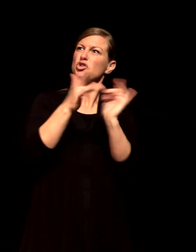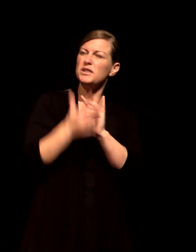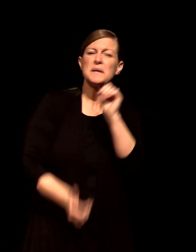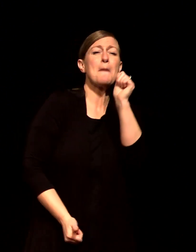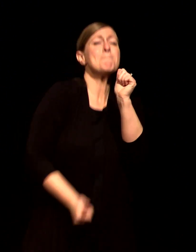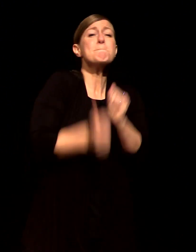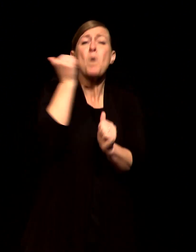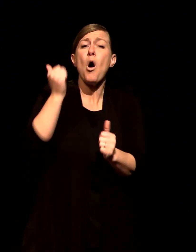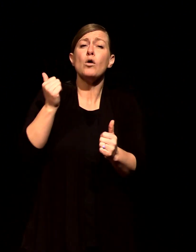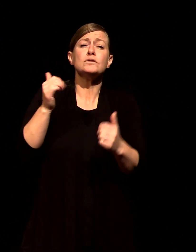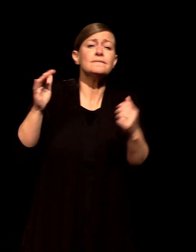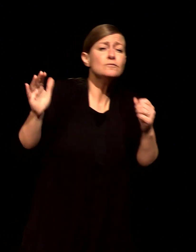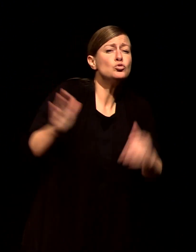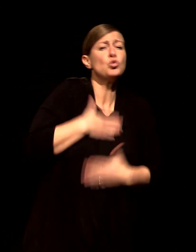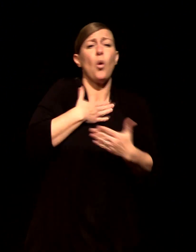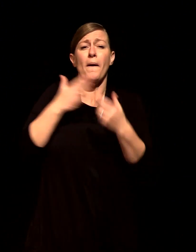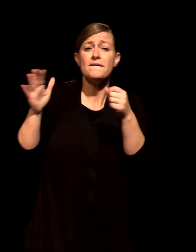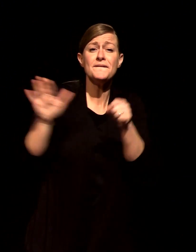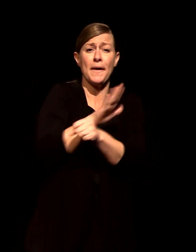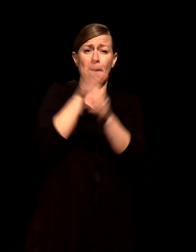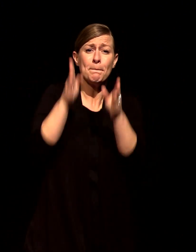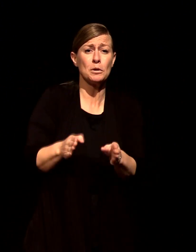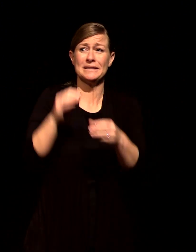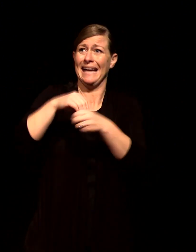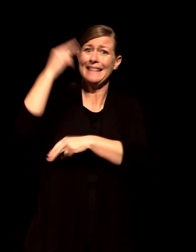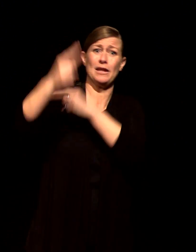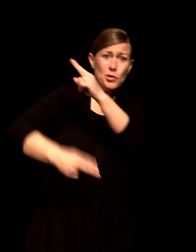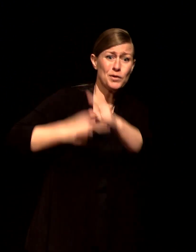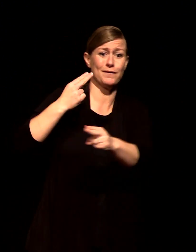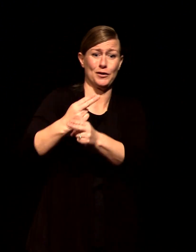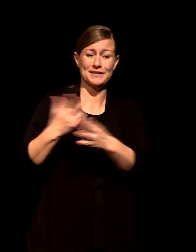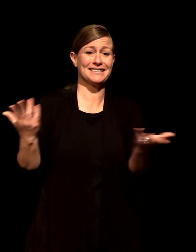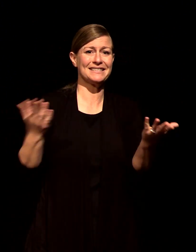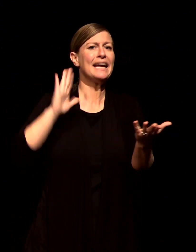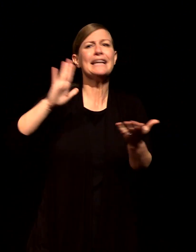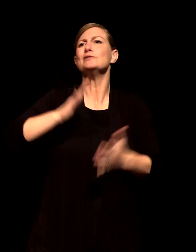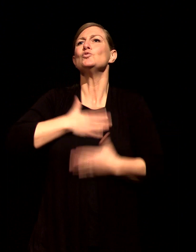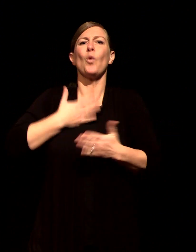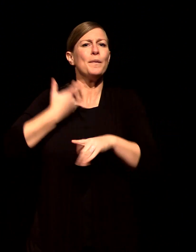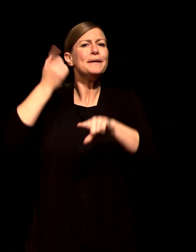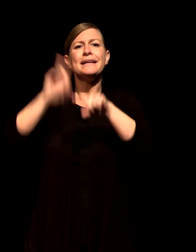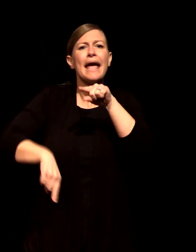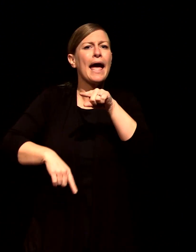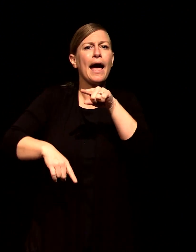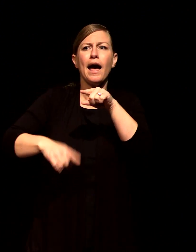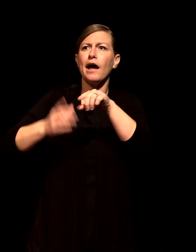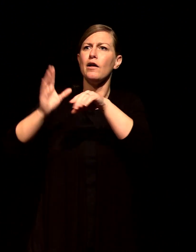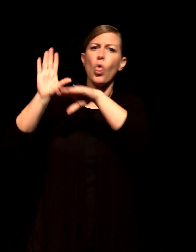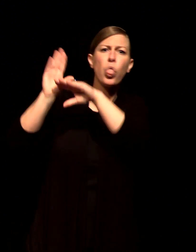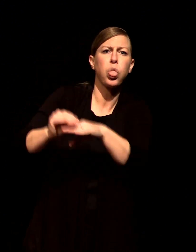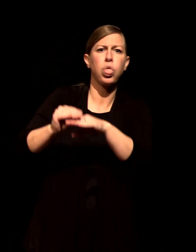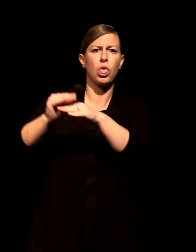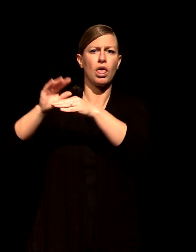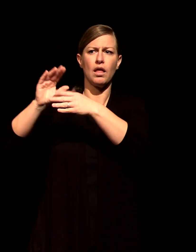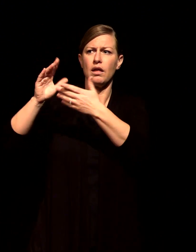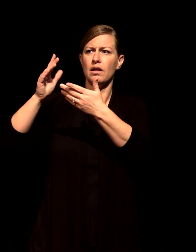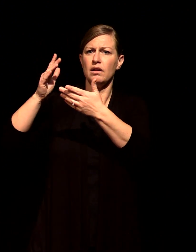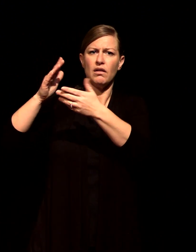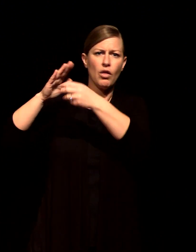that's impossible to subdue or defeat and so why is this